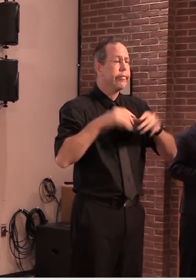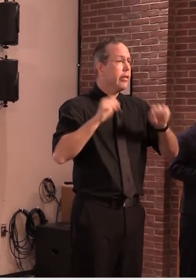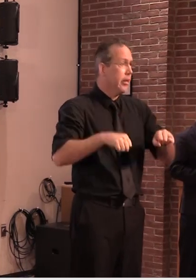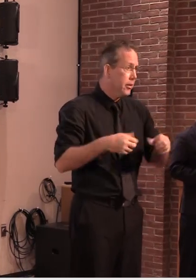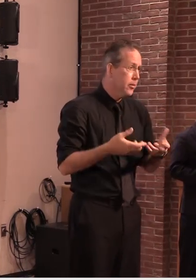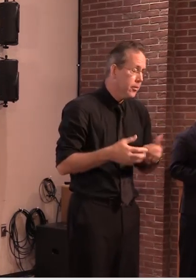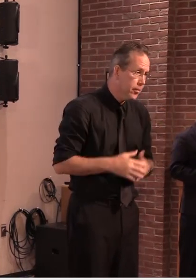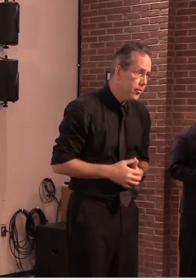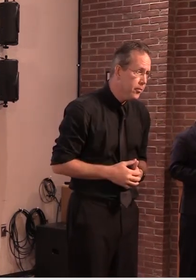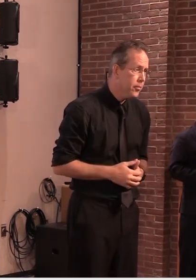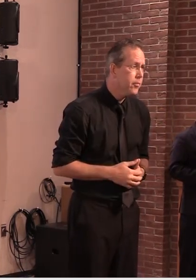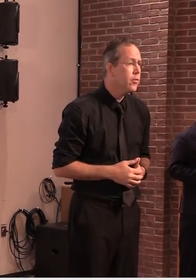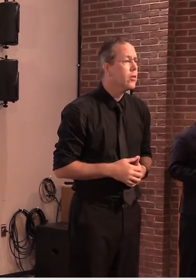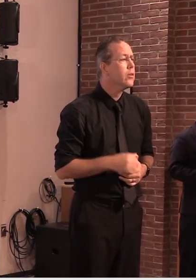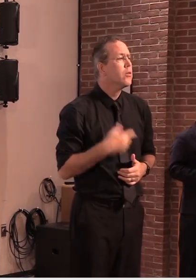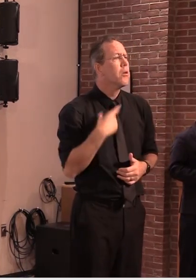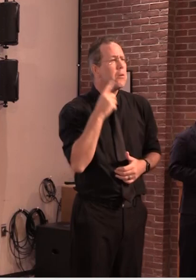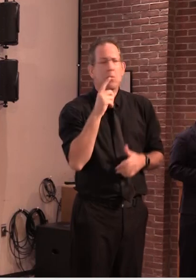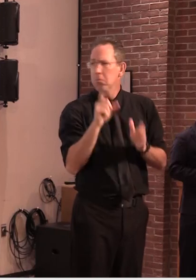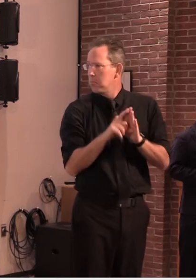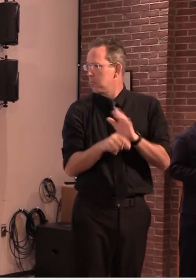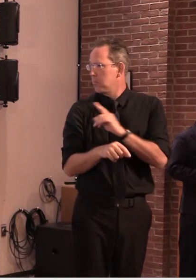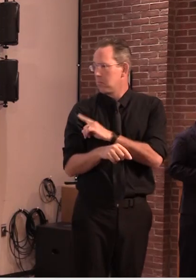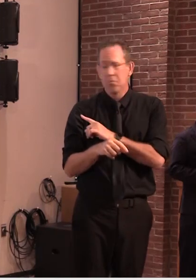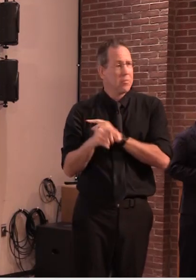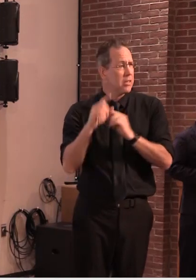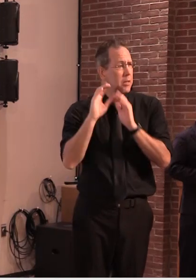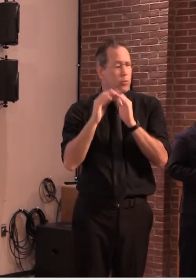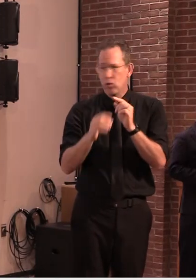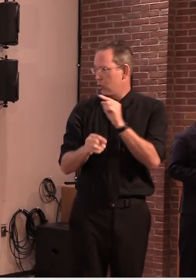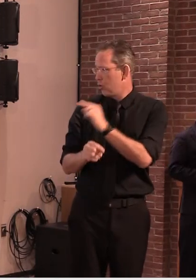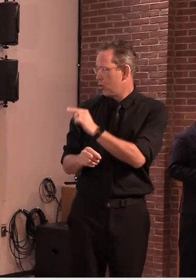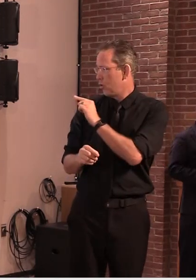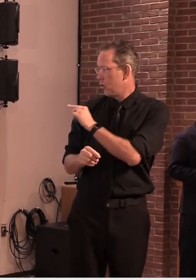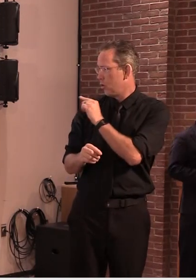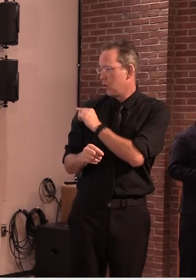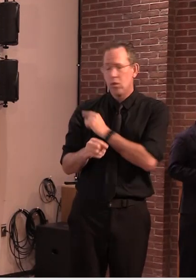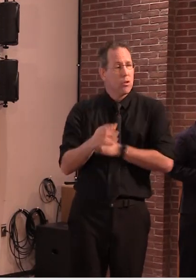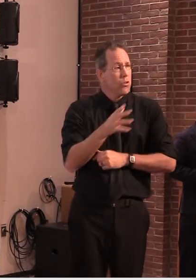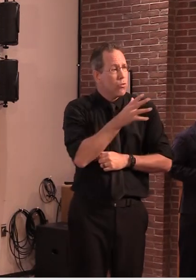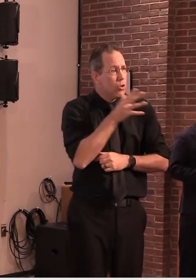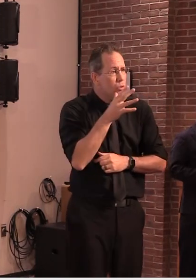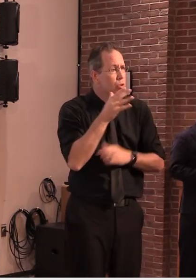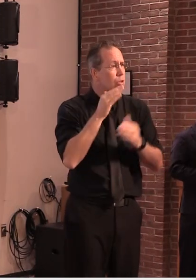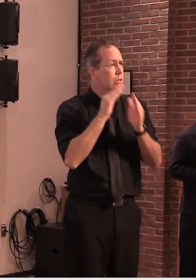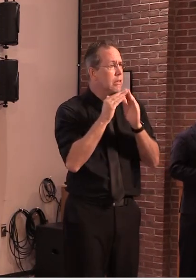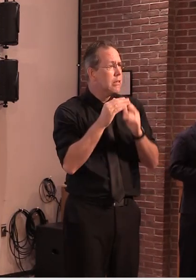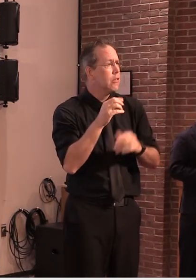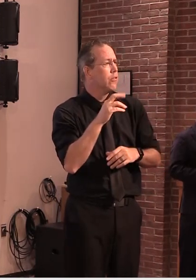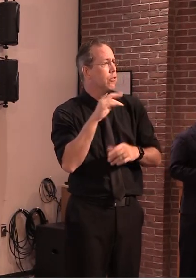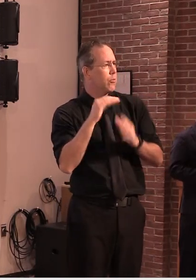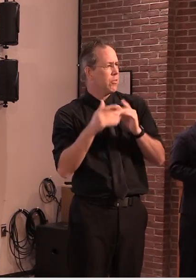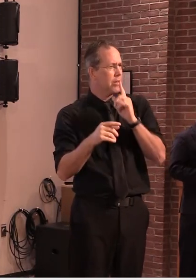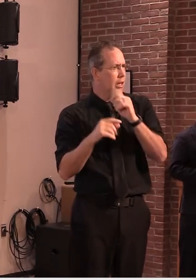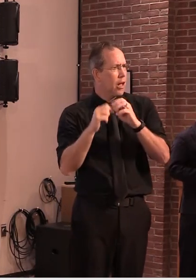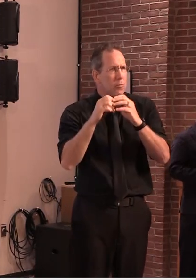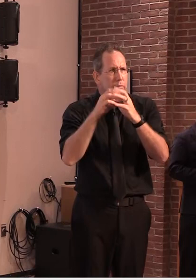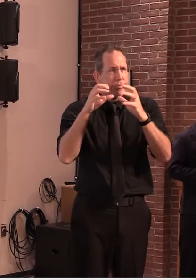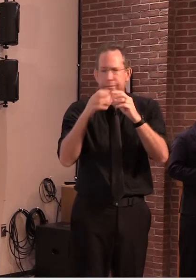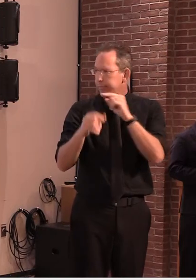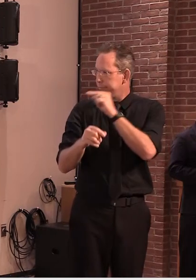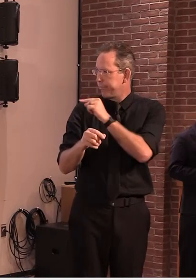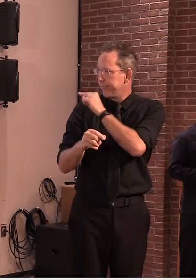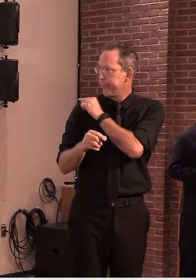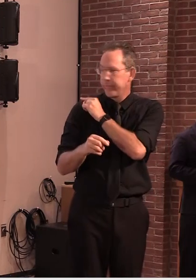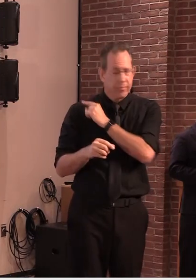show our travel zone and the number of active COVID-19 infections within our region, among three different levels of